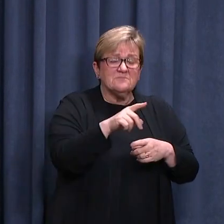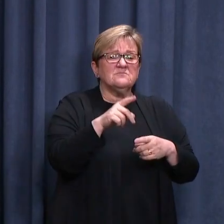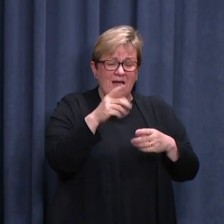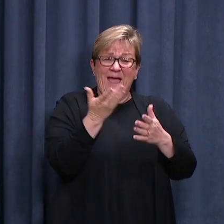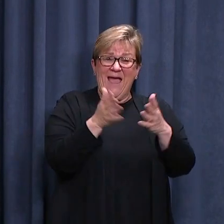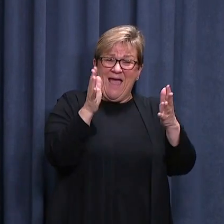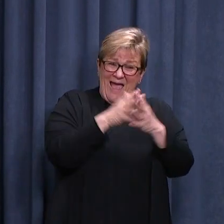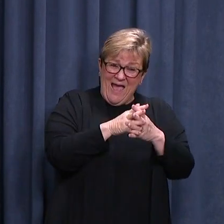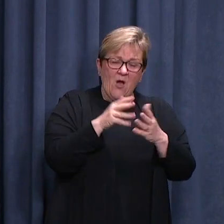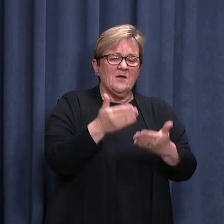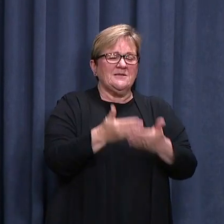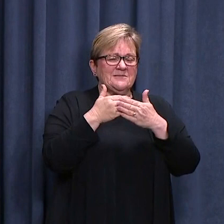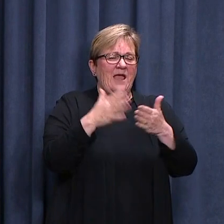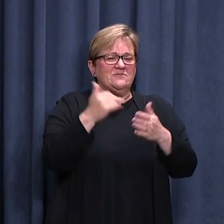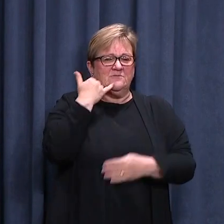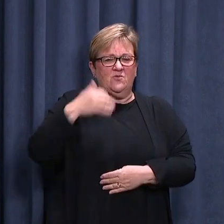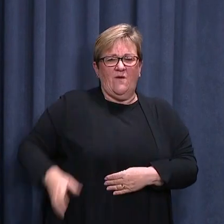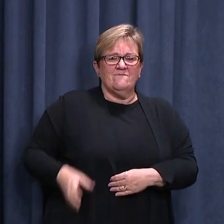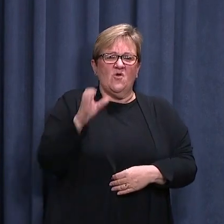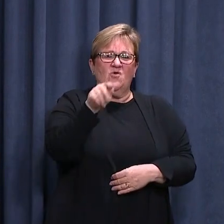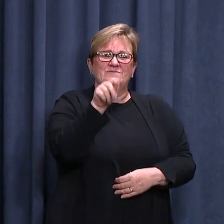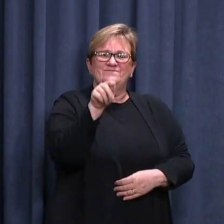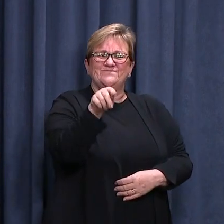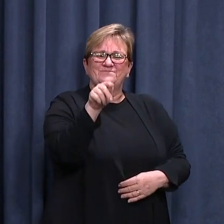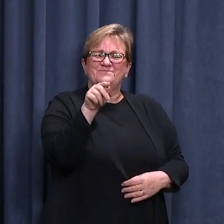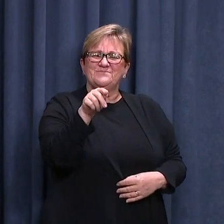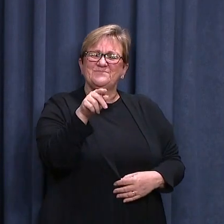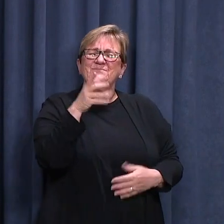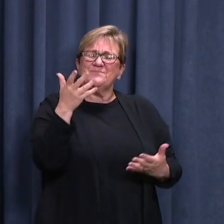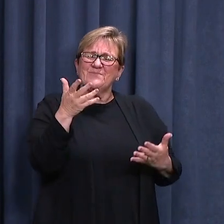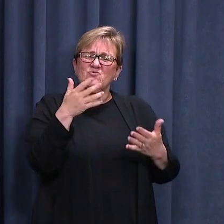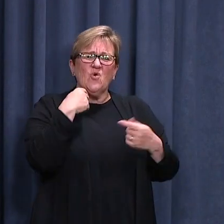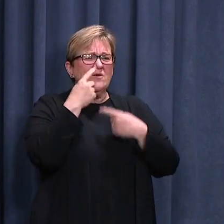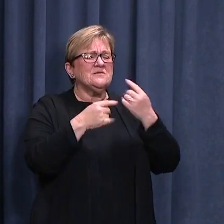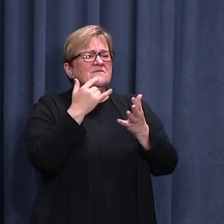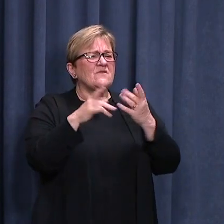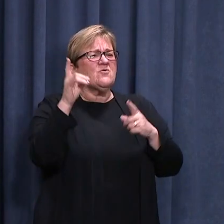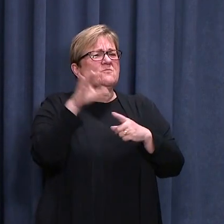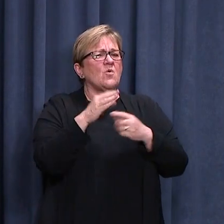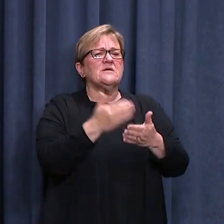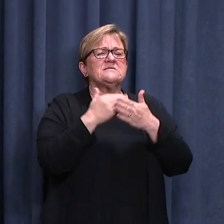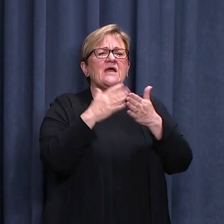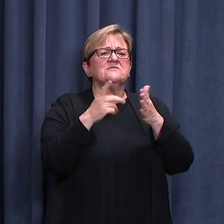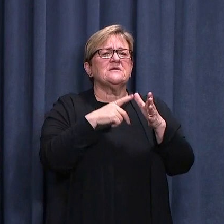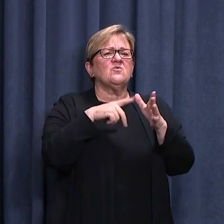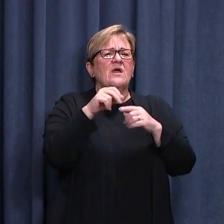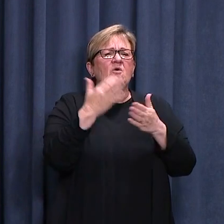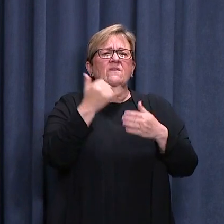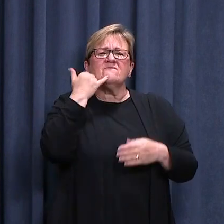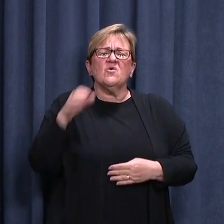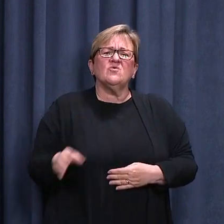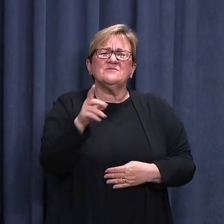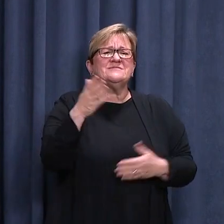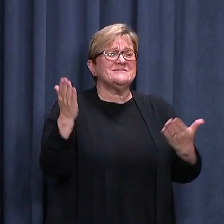picked up through our SafeWA app. This just reinforced how important the SafeWA app is. I